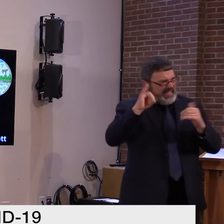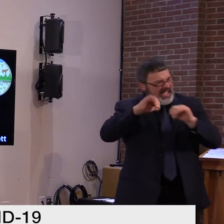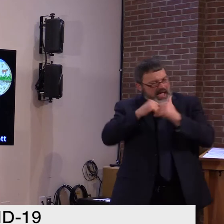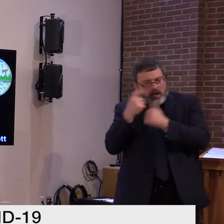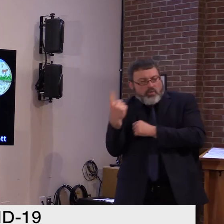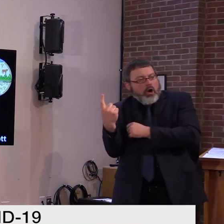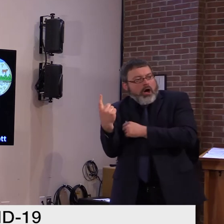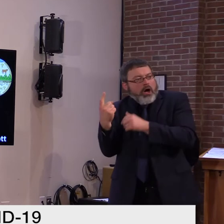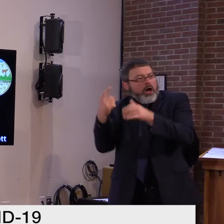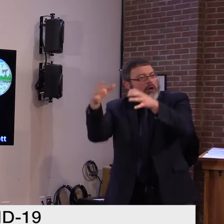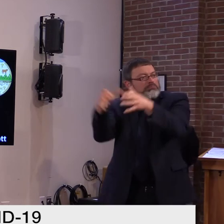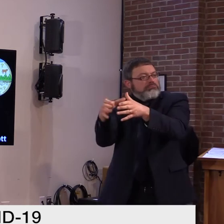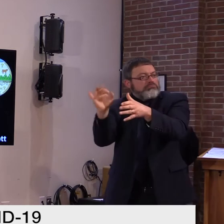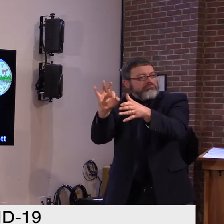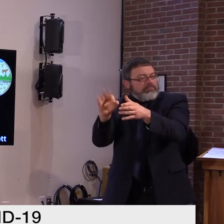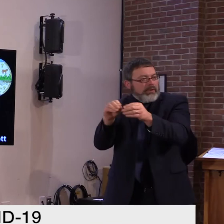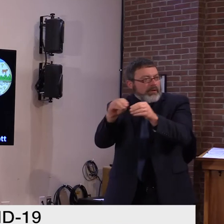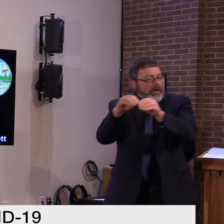becomes significant.